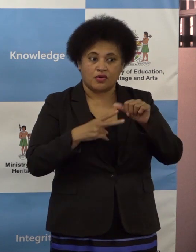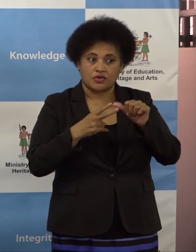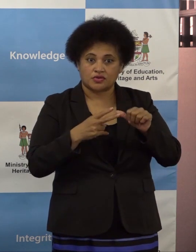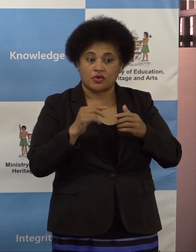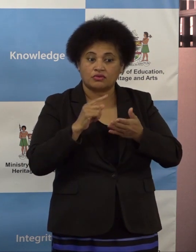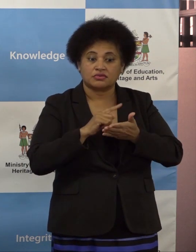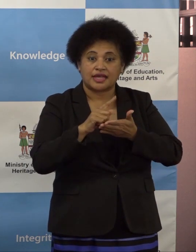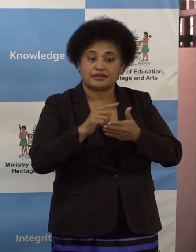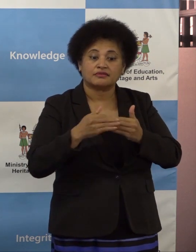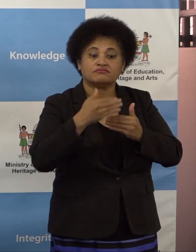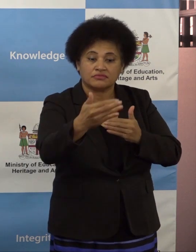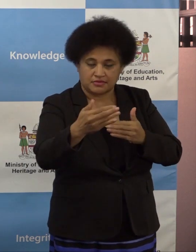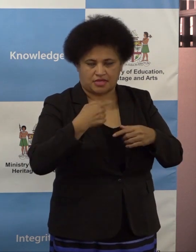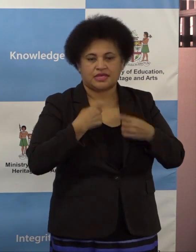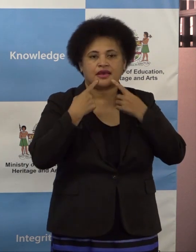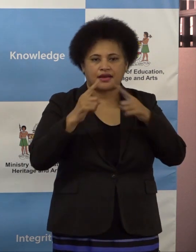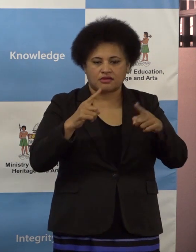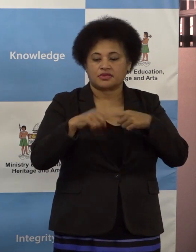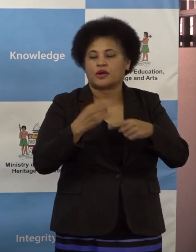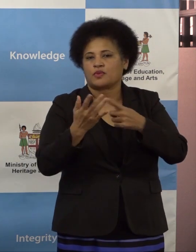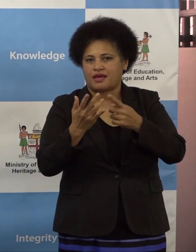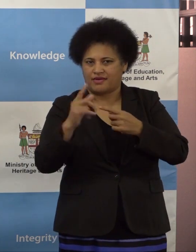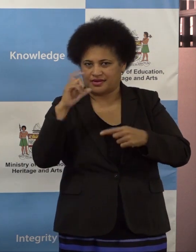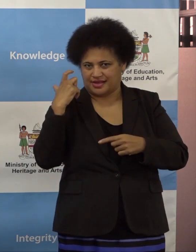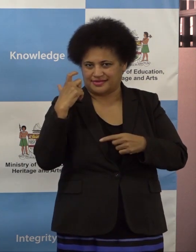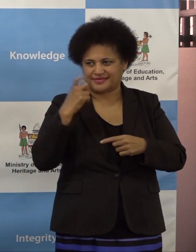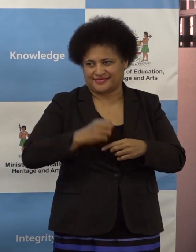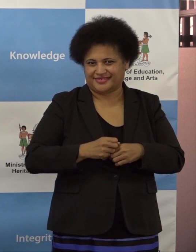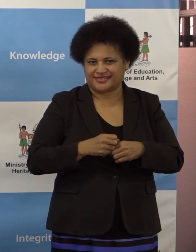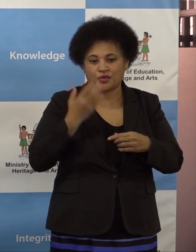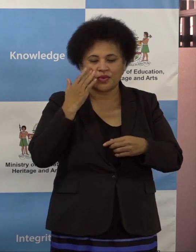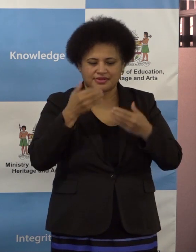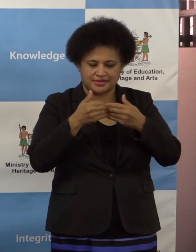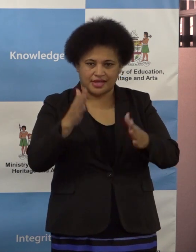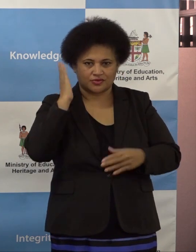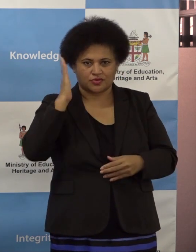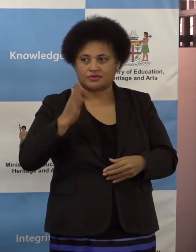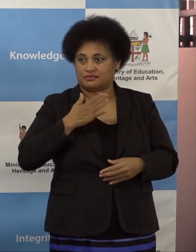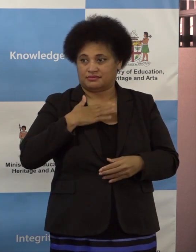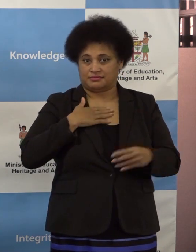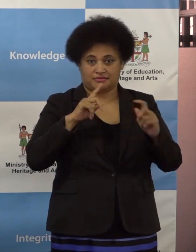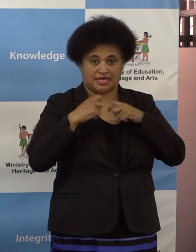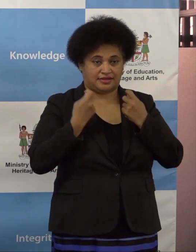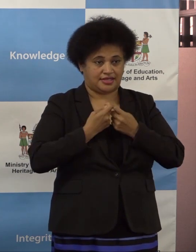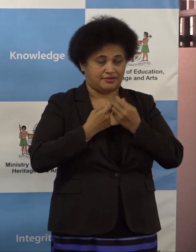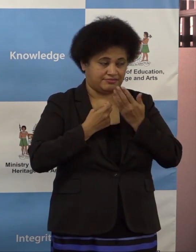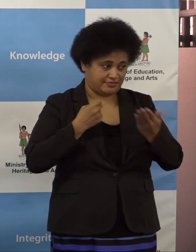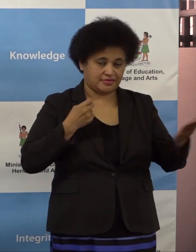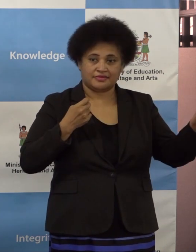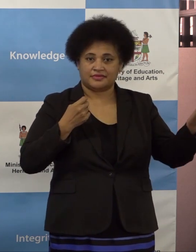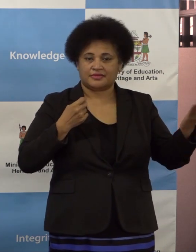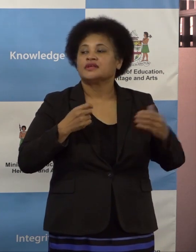classes for other years in due course. My team and I will be happy to answer any of your questions or